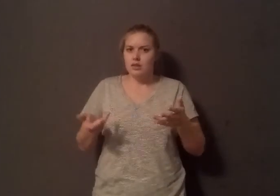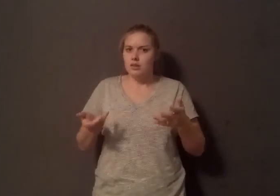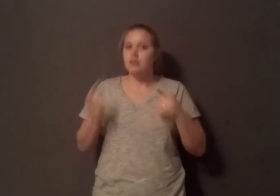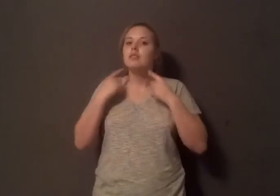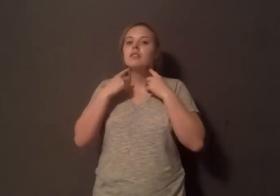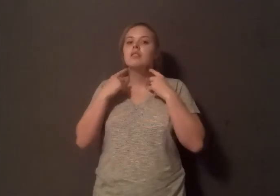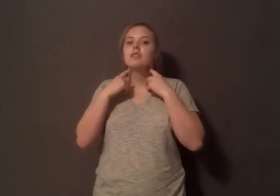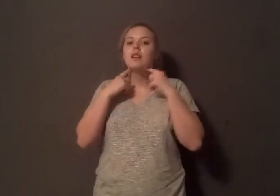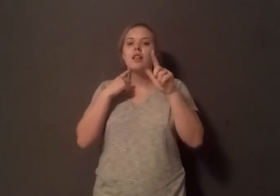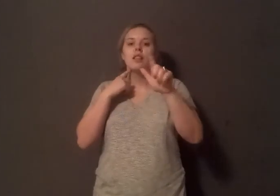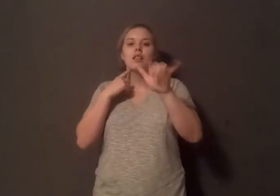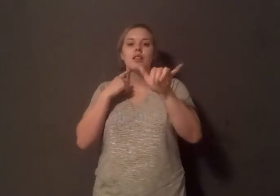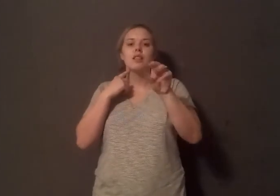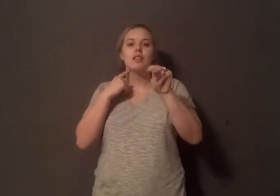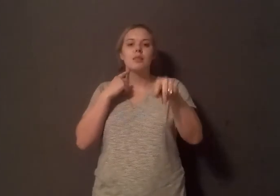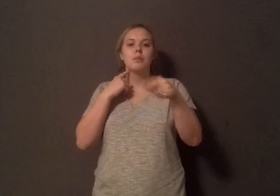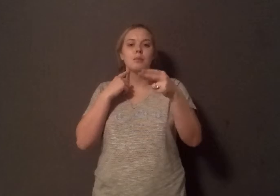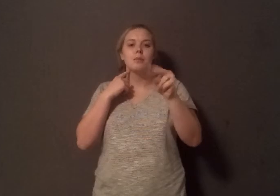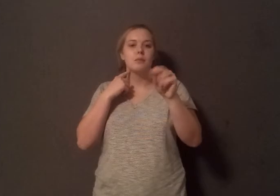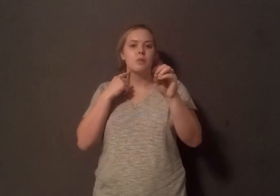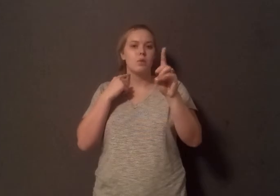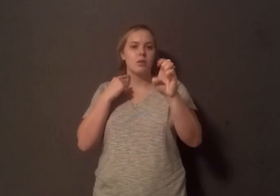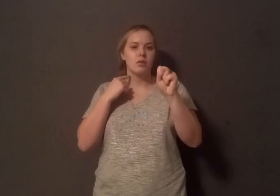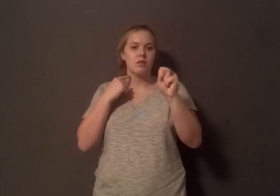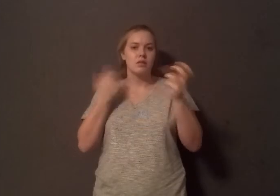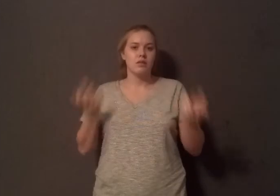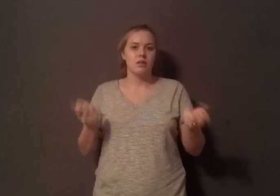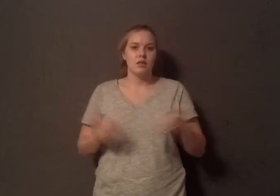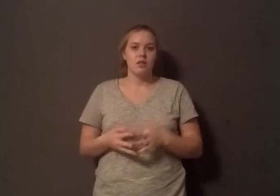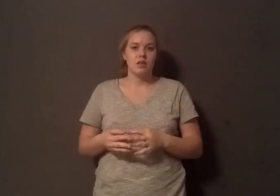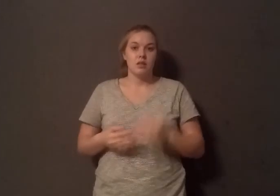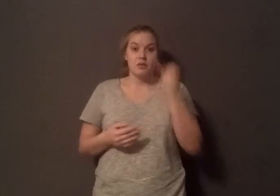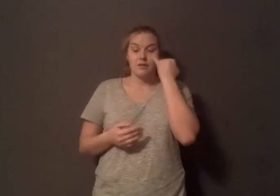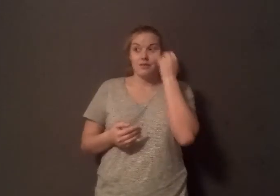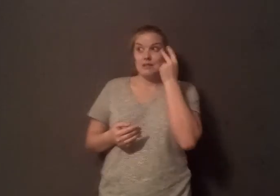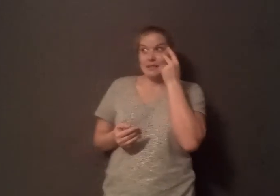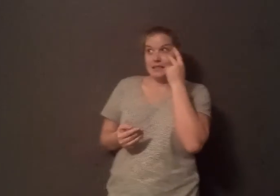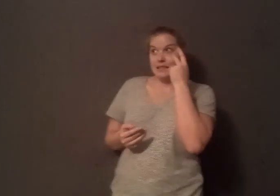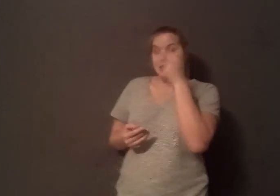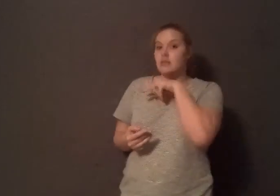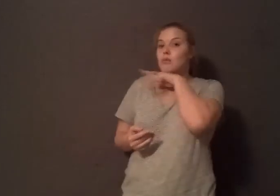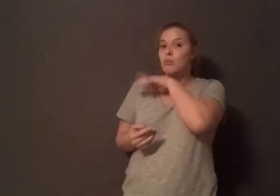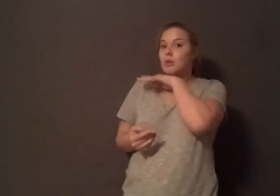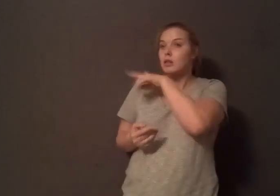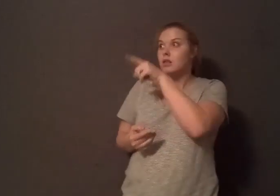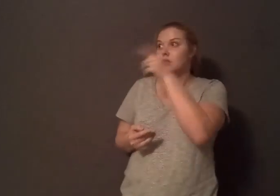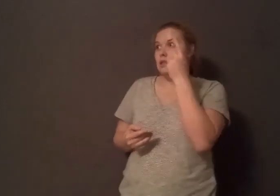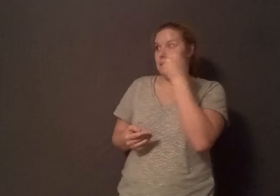see, if you live here and saw the way they do, you're going eat no pork. Well, eat bacon, because I know where it comes from. When